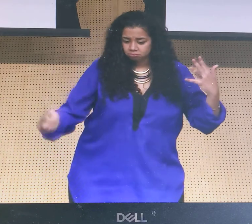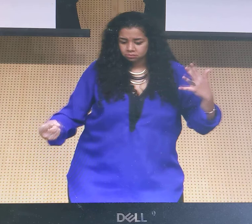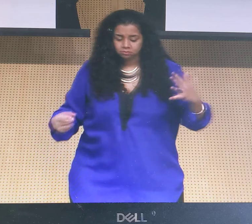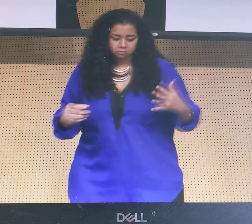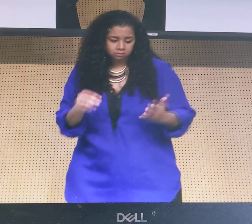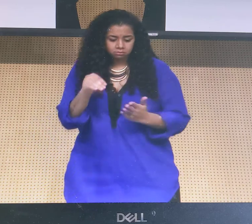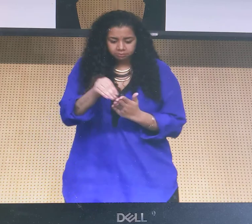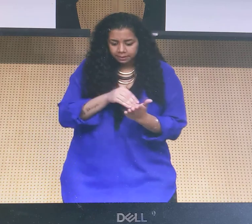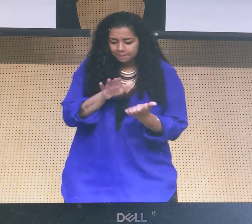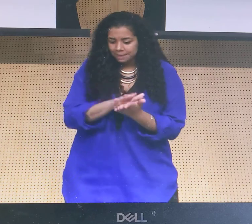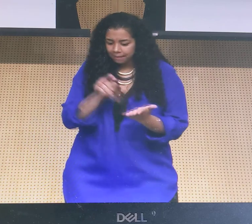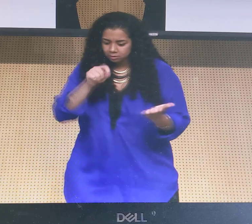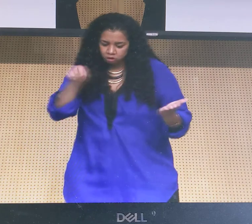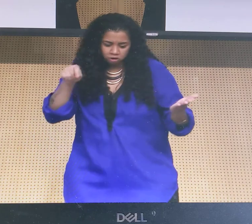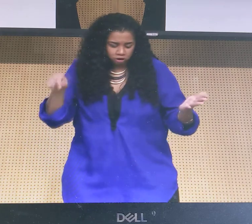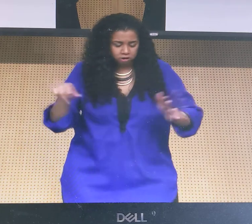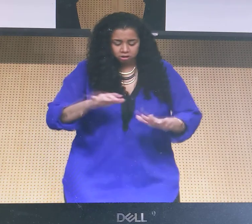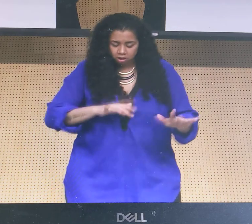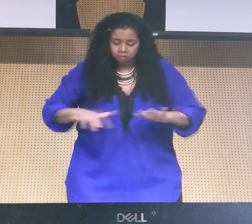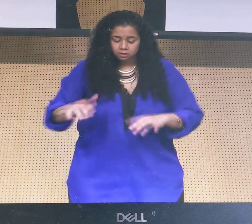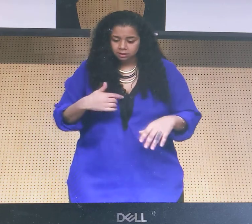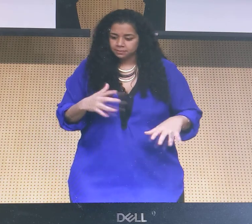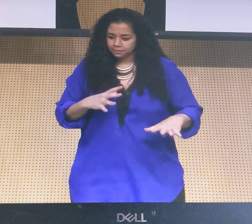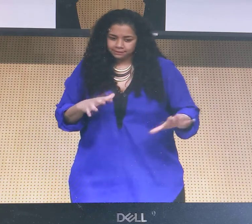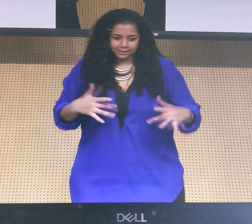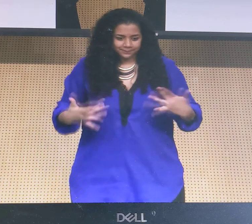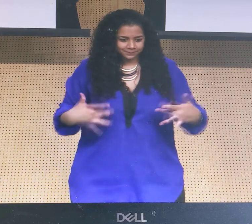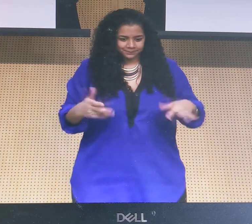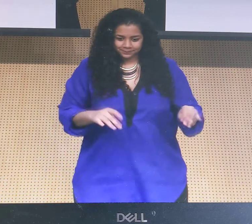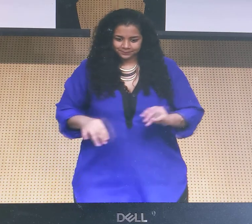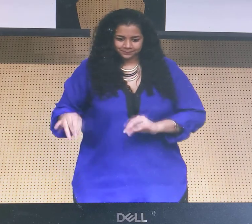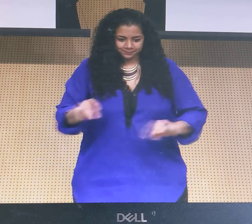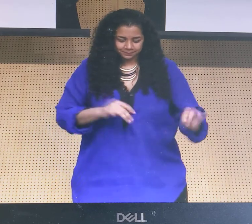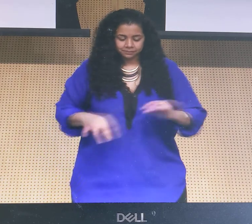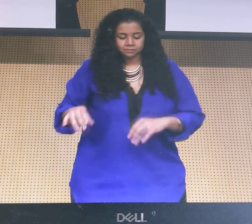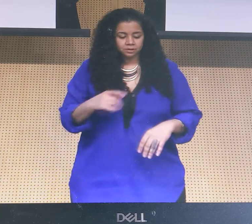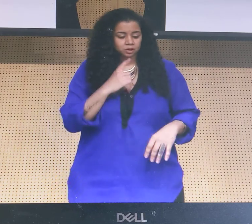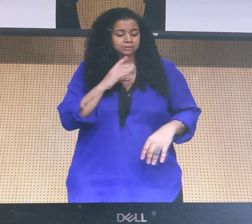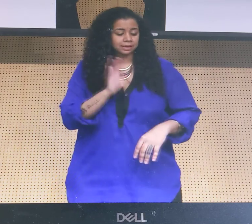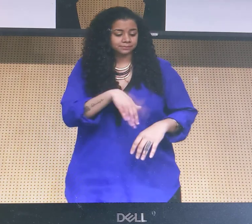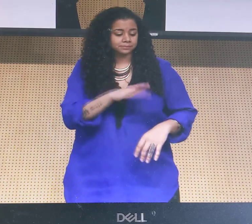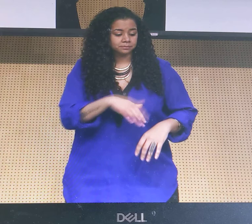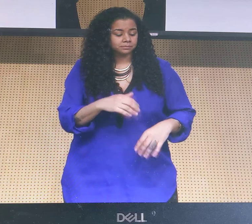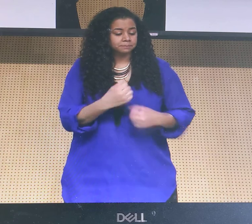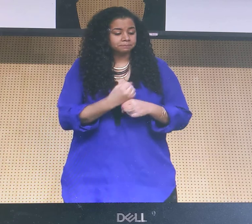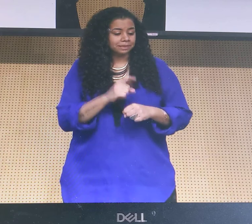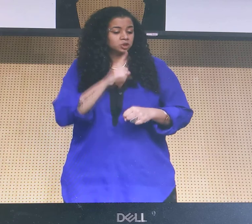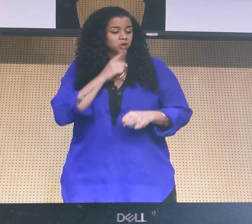I was 17, sorry. I told my mom I had all these things. I was ready to go. I was packed up. And